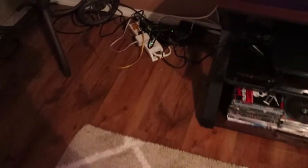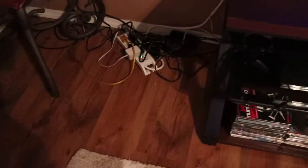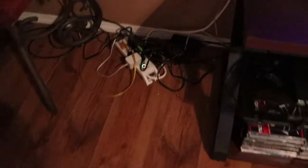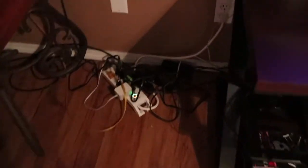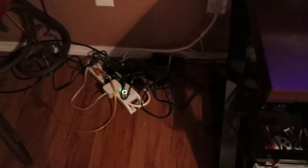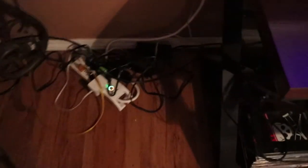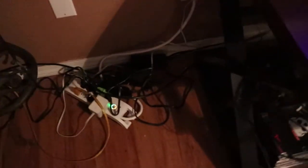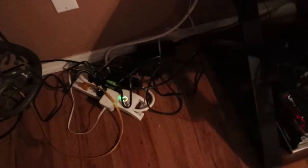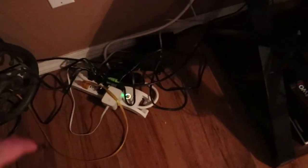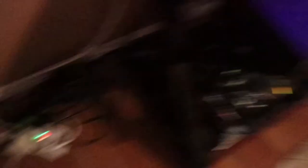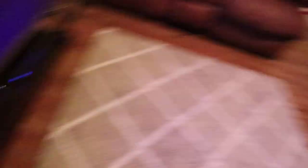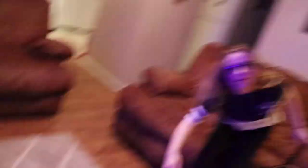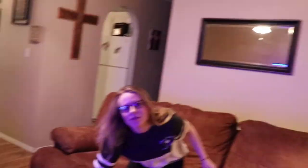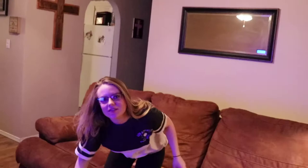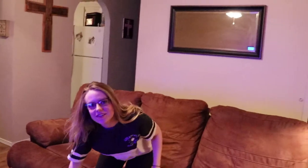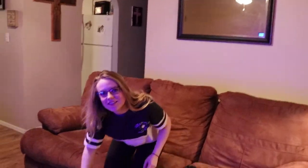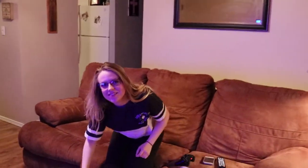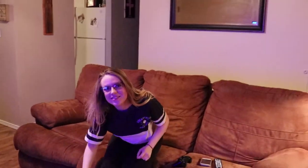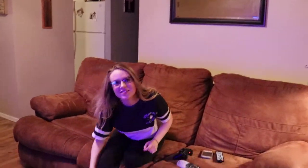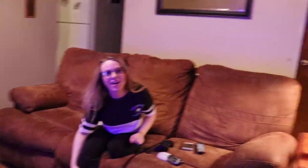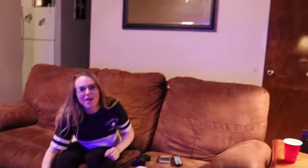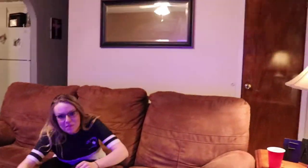No. No. Stop.